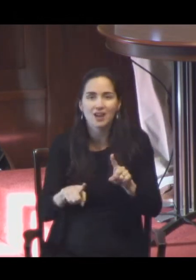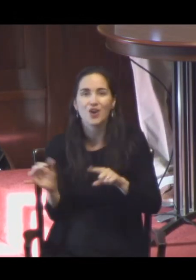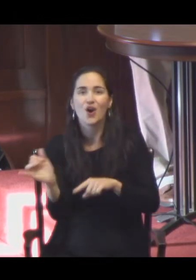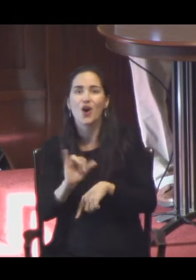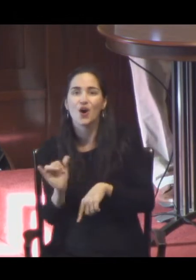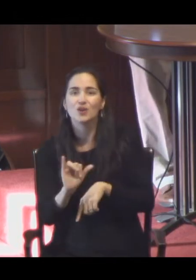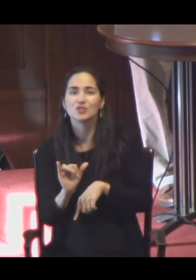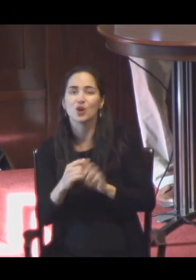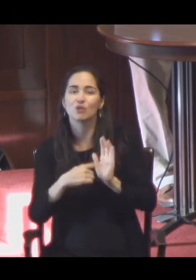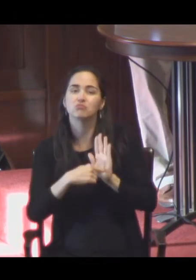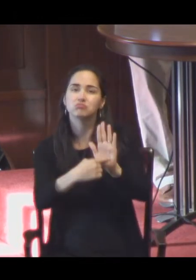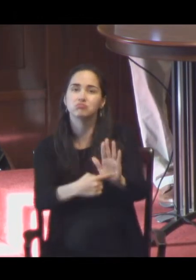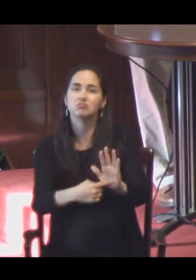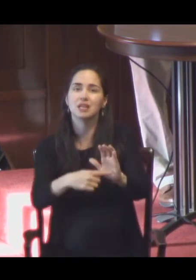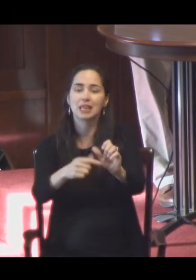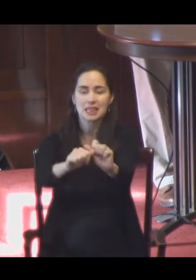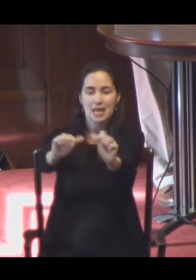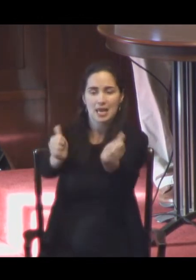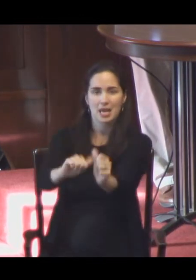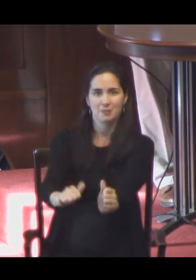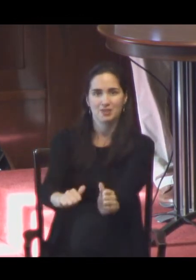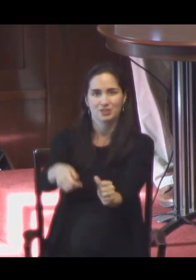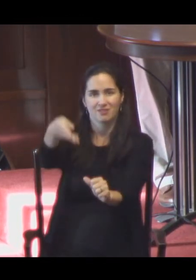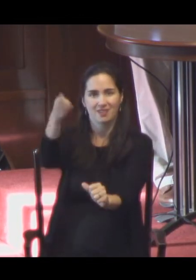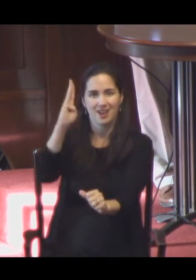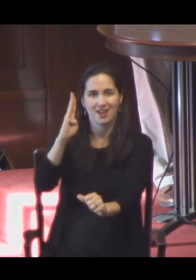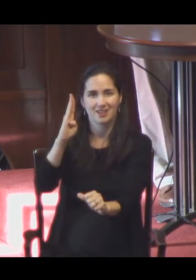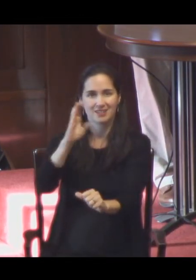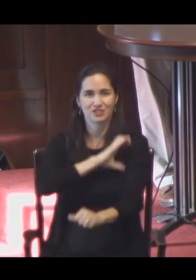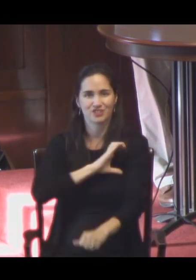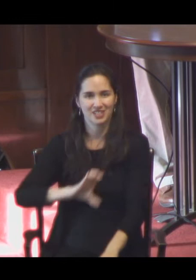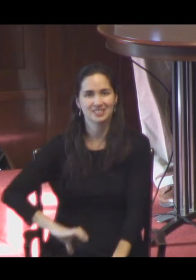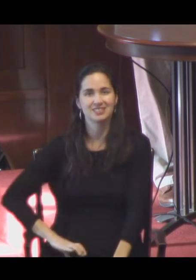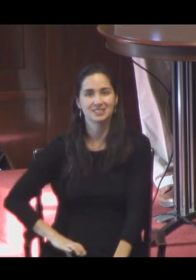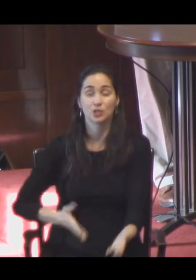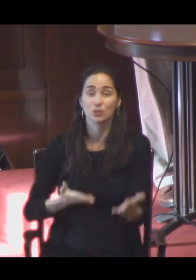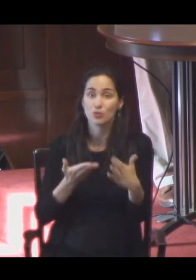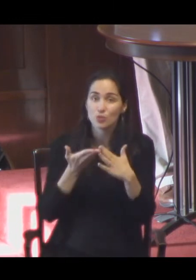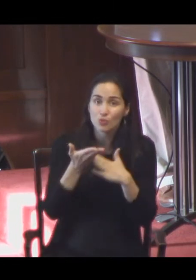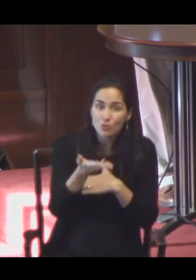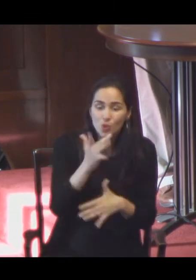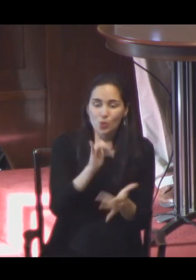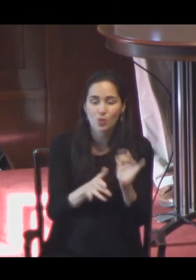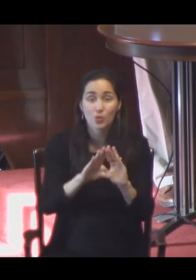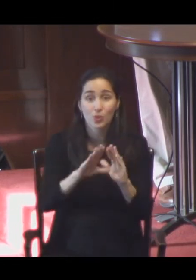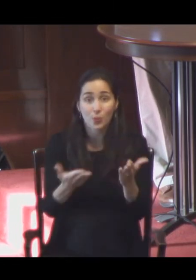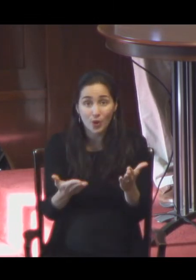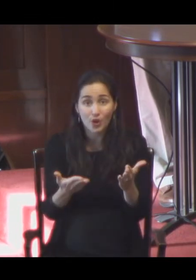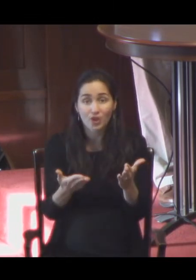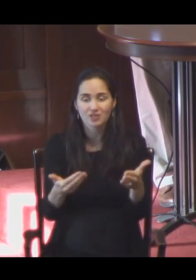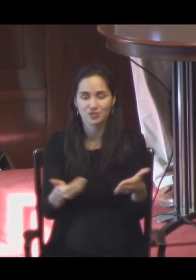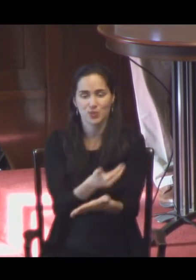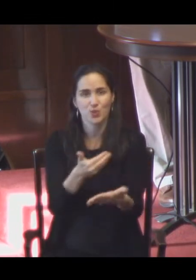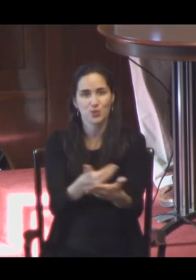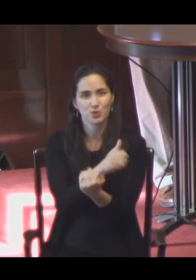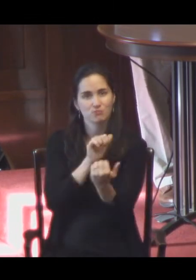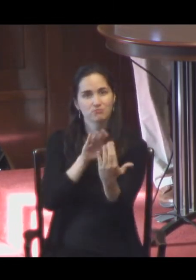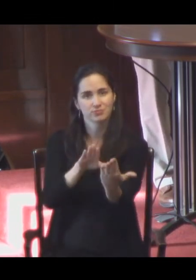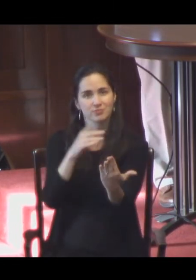the image of God, through the word, there is a fresh way of approaching Christ. And as we